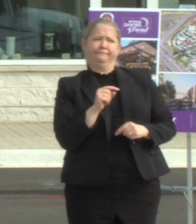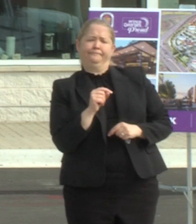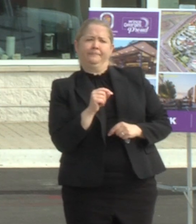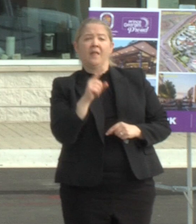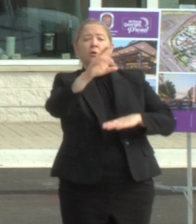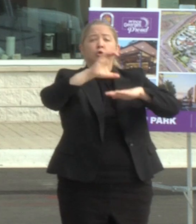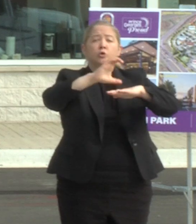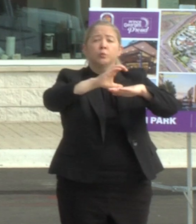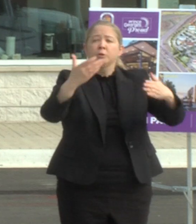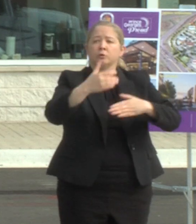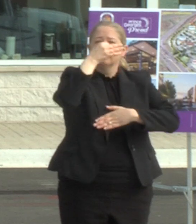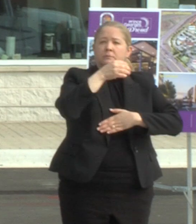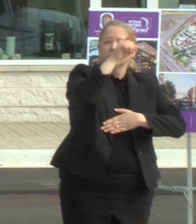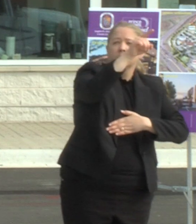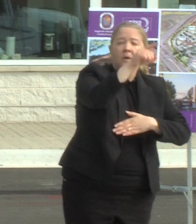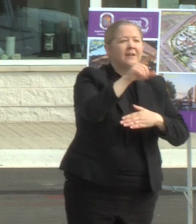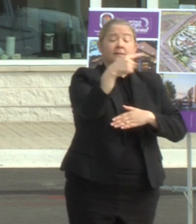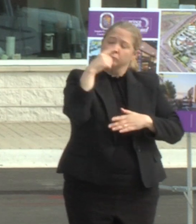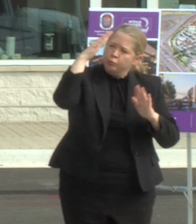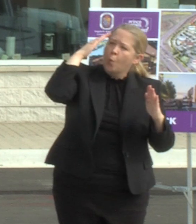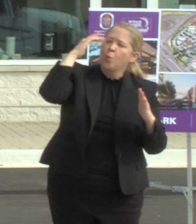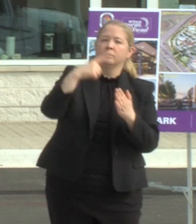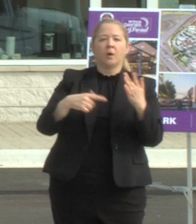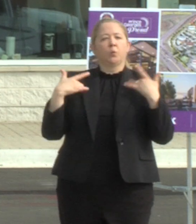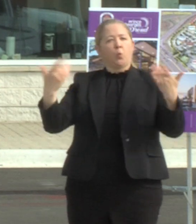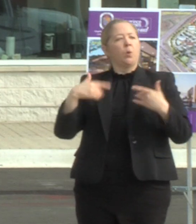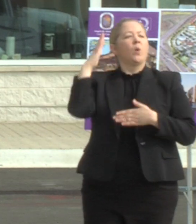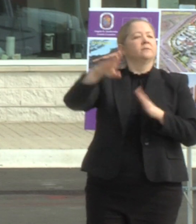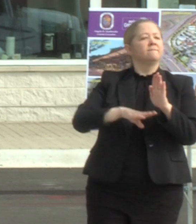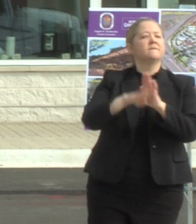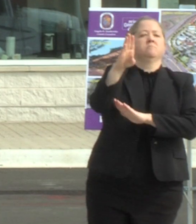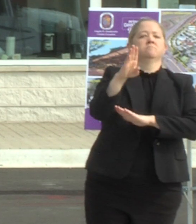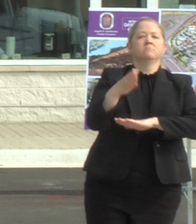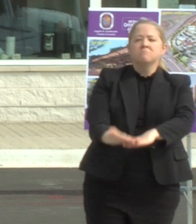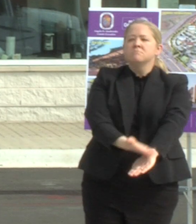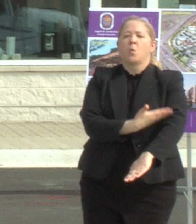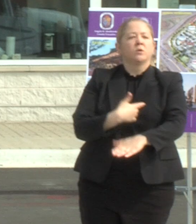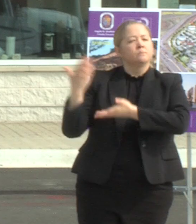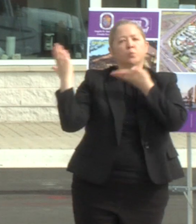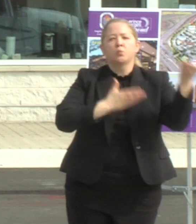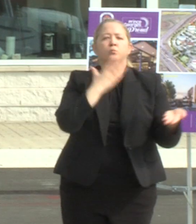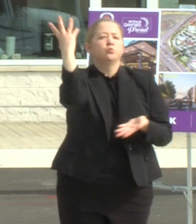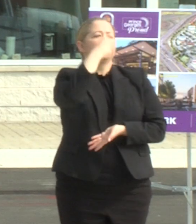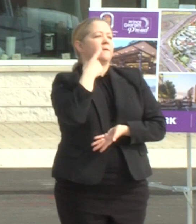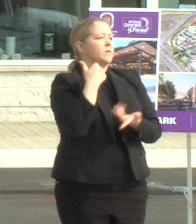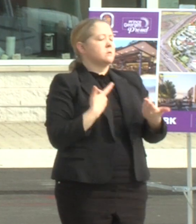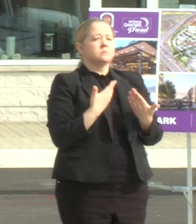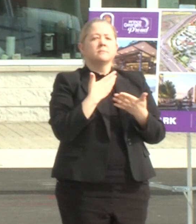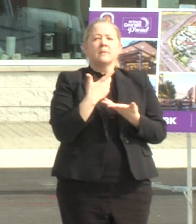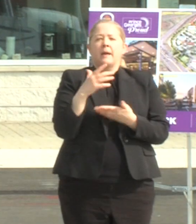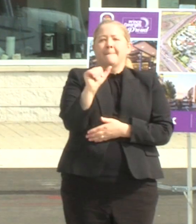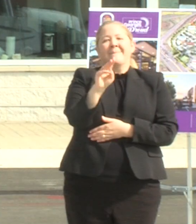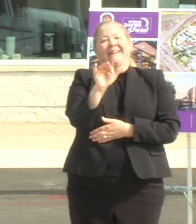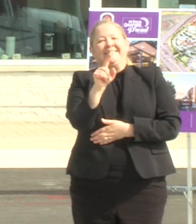church was right here in this shopping center and he said you know what we're going to develop this and we're going to bring beautiful amenities here and and we